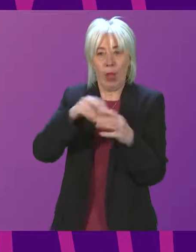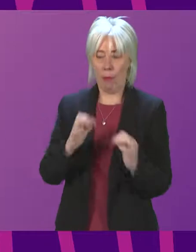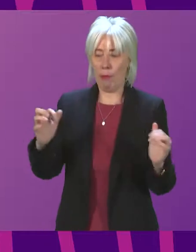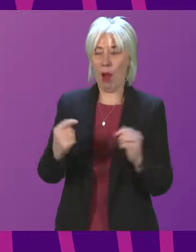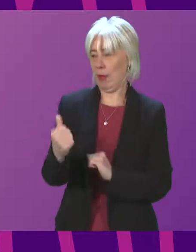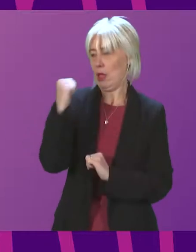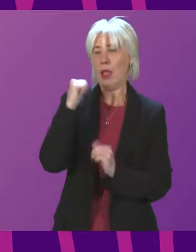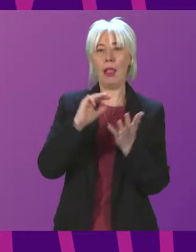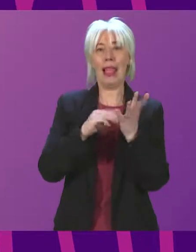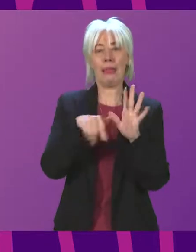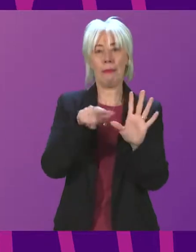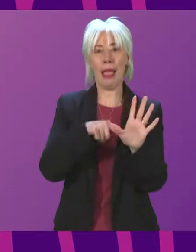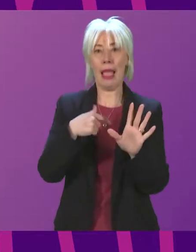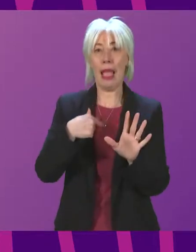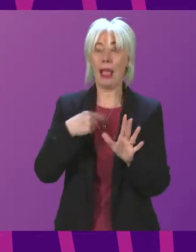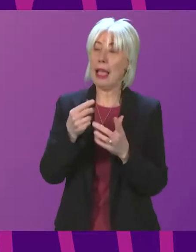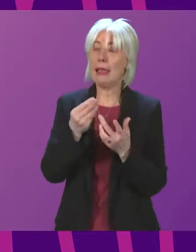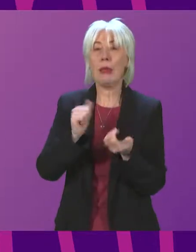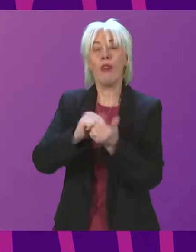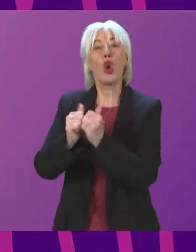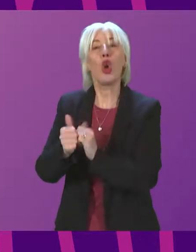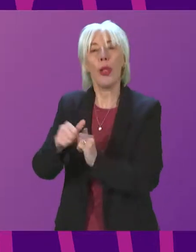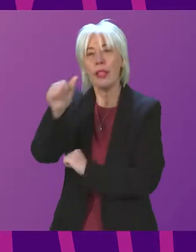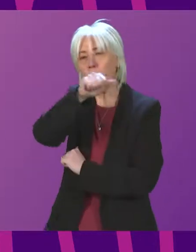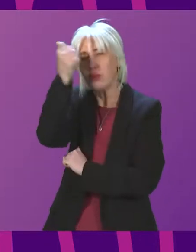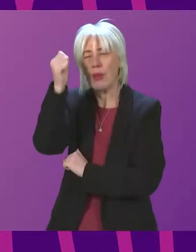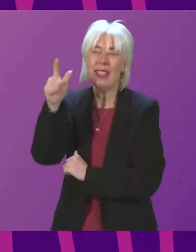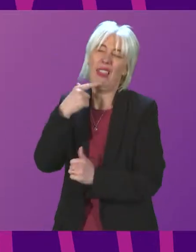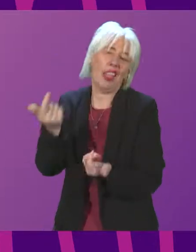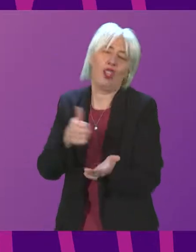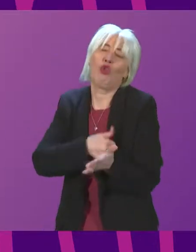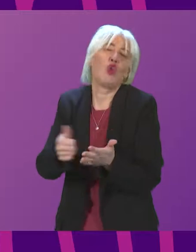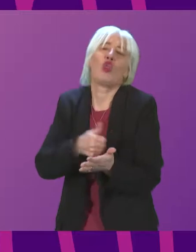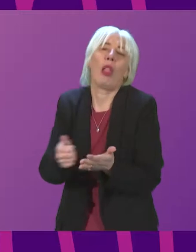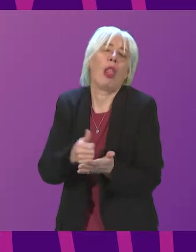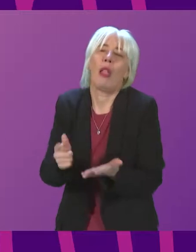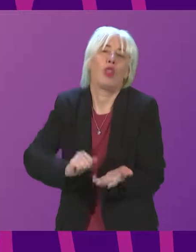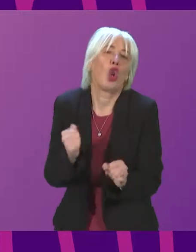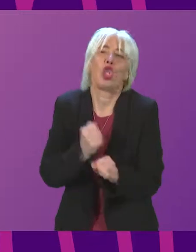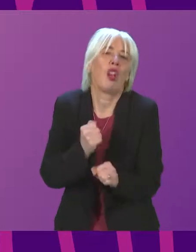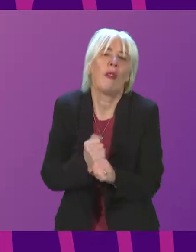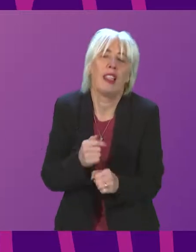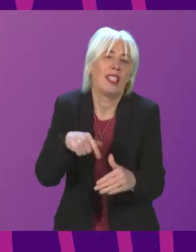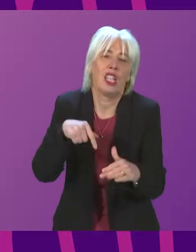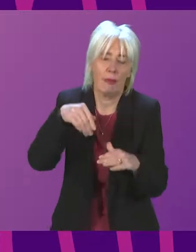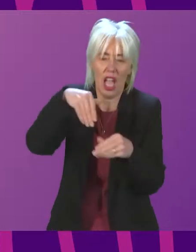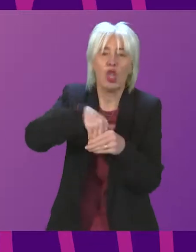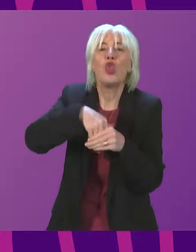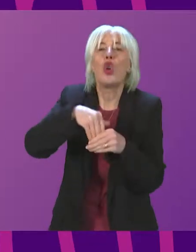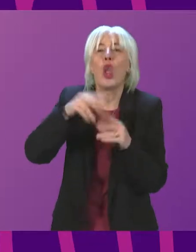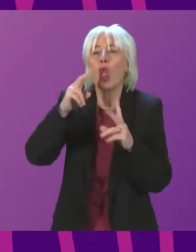my more experienced colleagues tell me this is par for the course for Scottish Government internal inquiries.